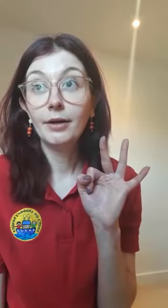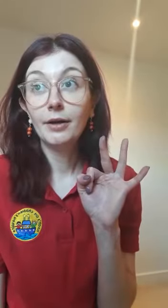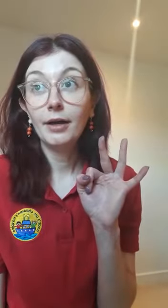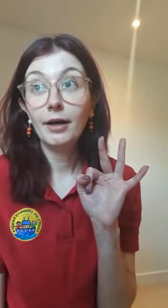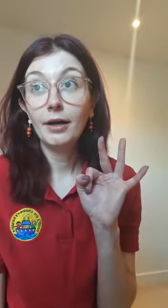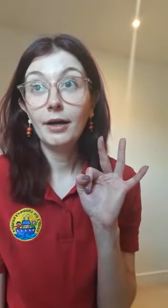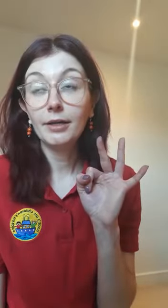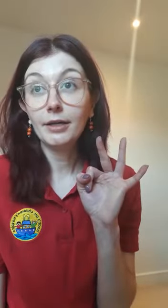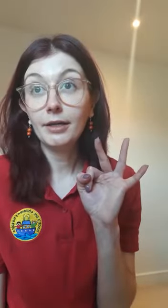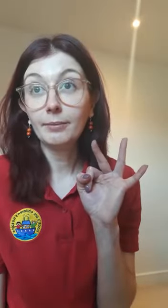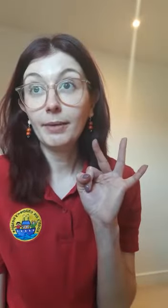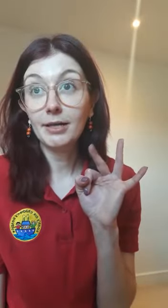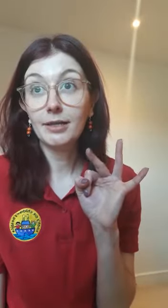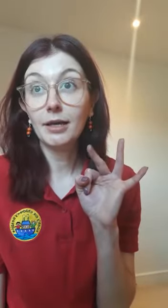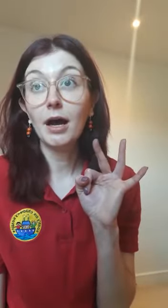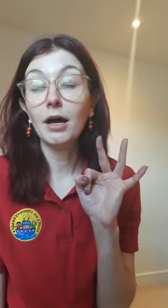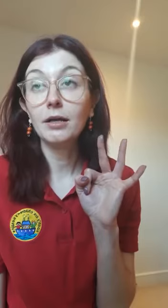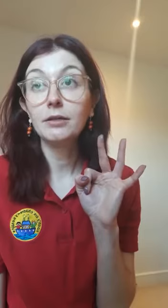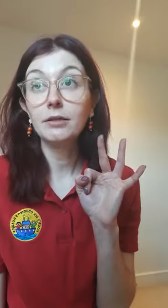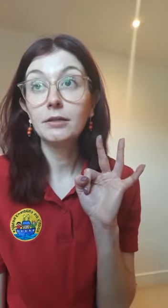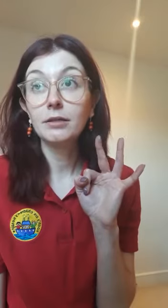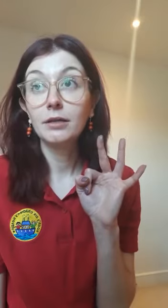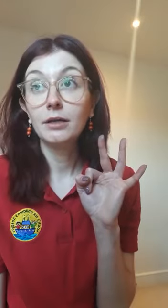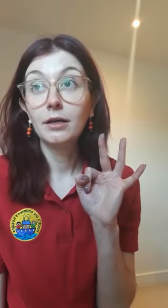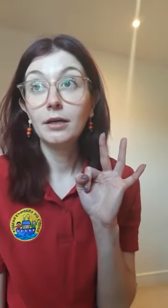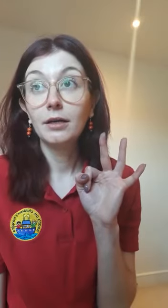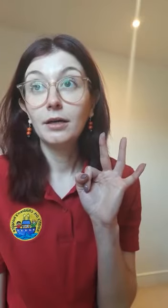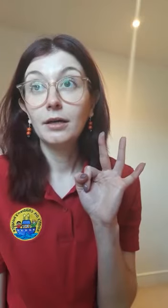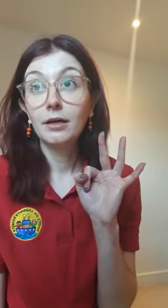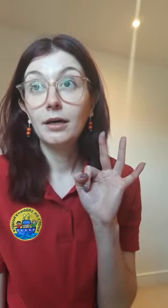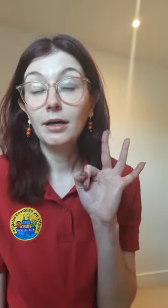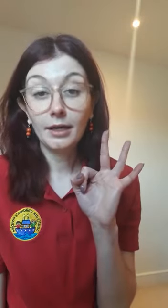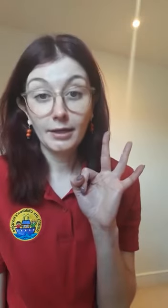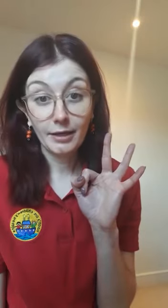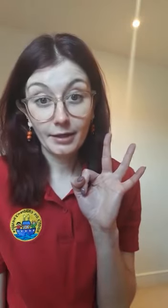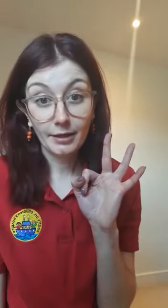I can hear passing cars. And I can hear